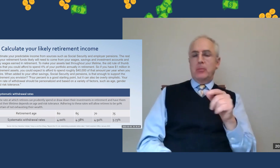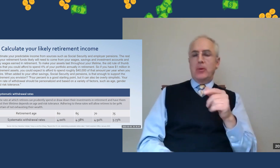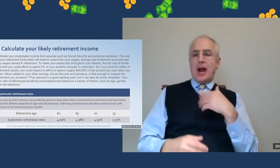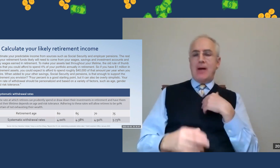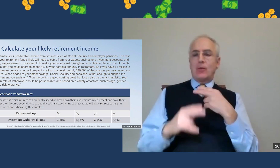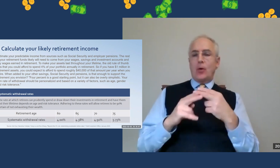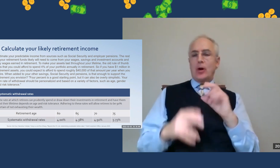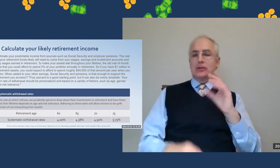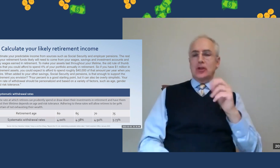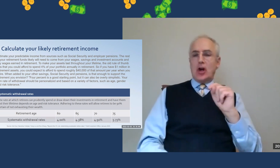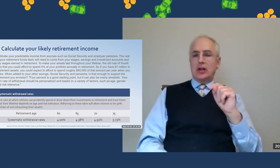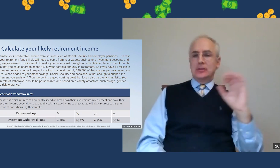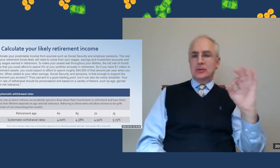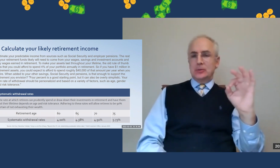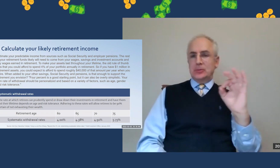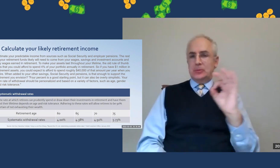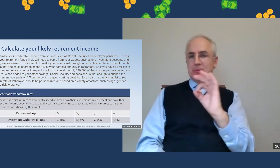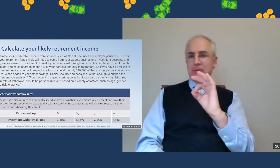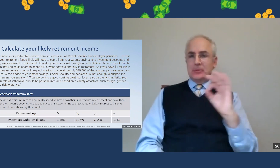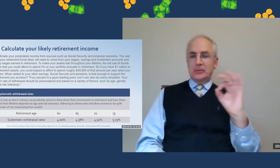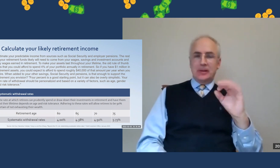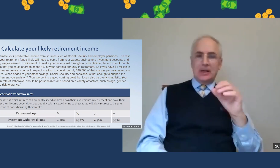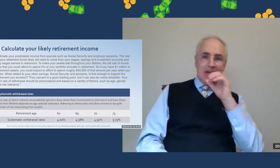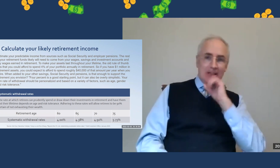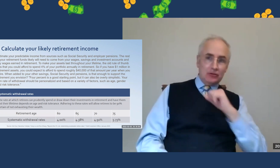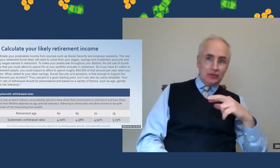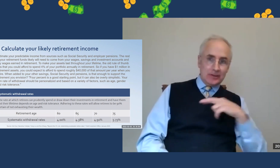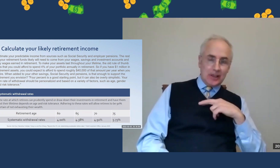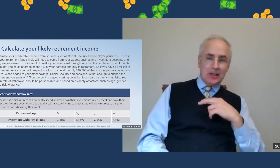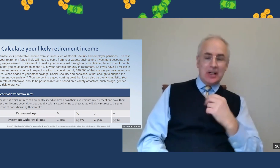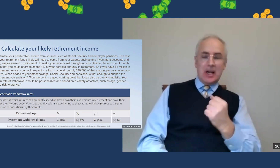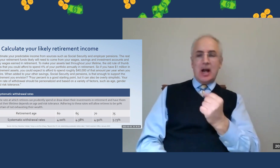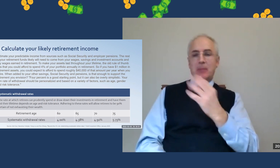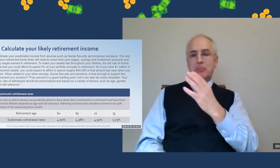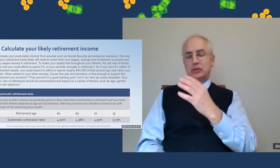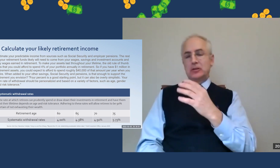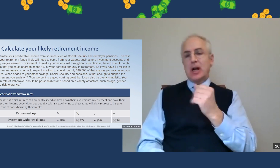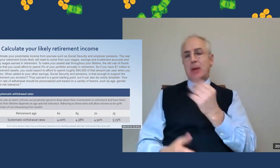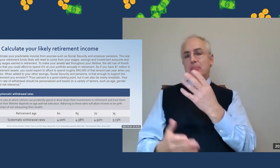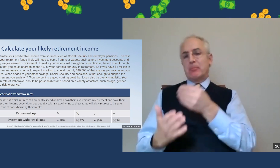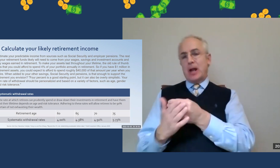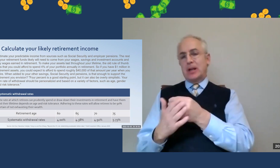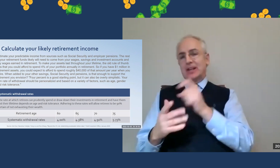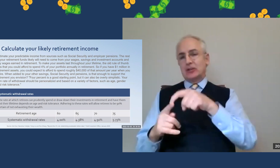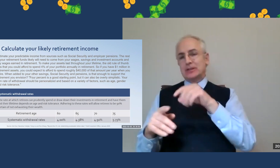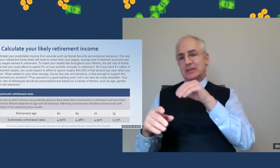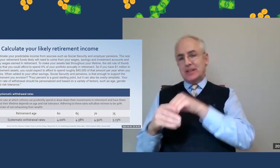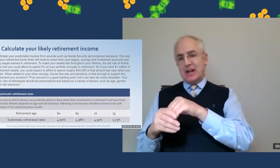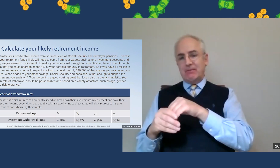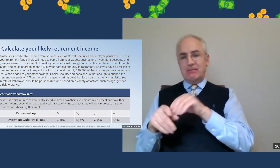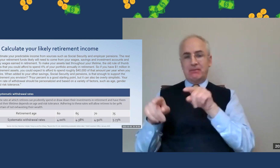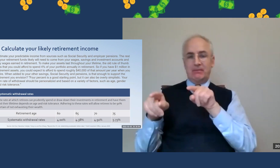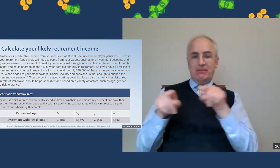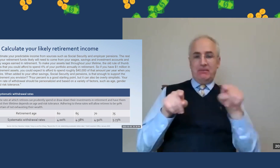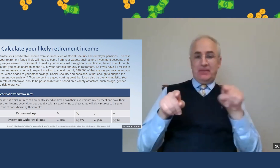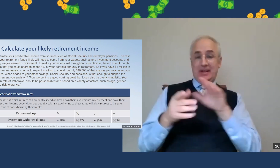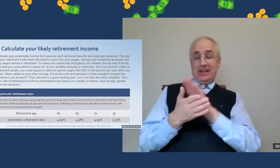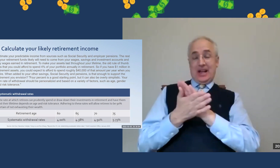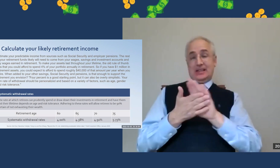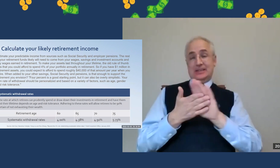earn. And there's some explanation there based on the age that you plan to retire, whether it's how much money you